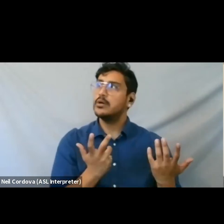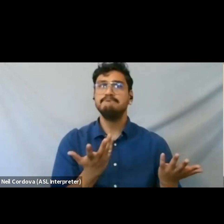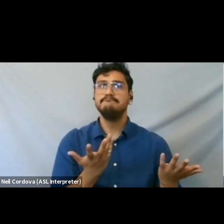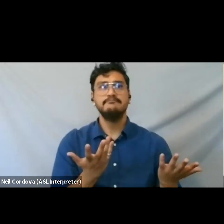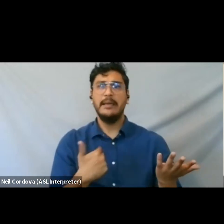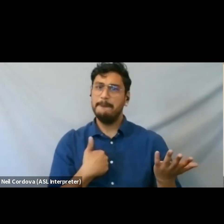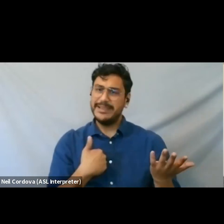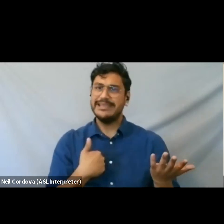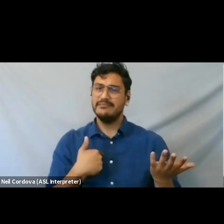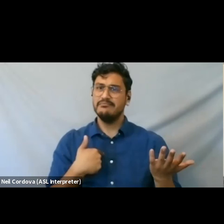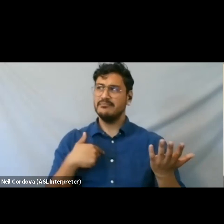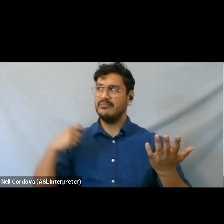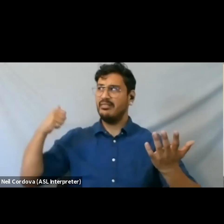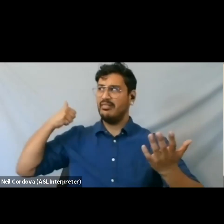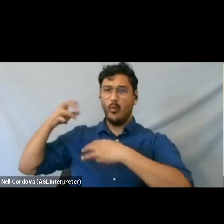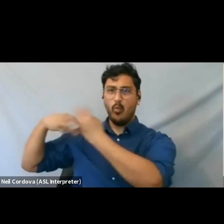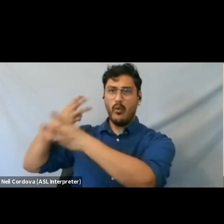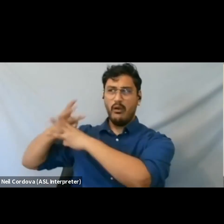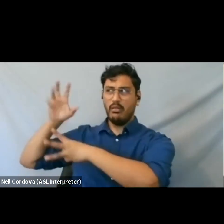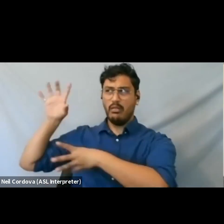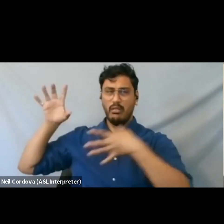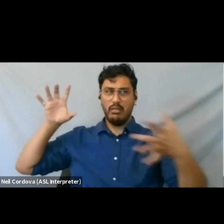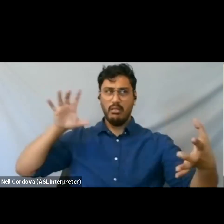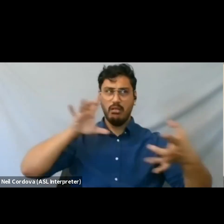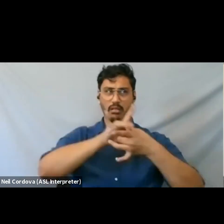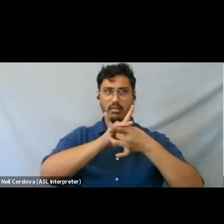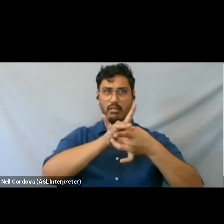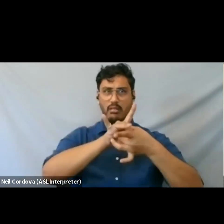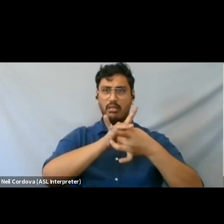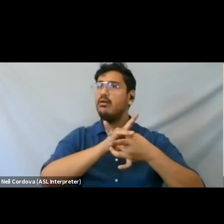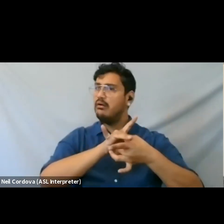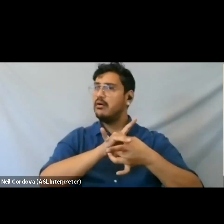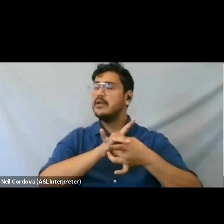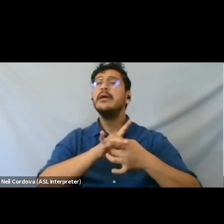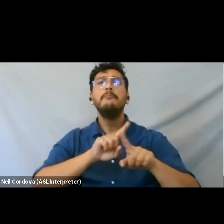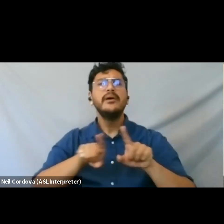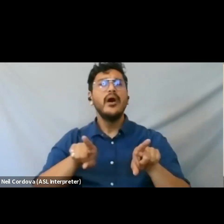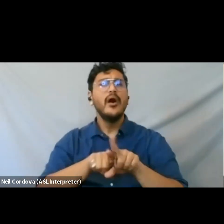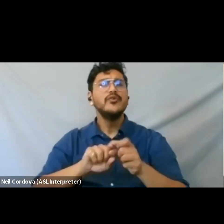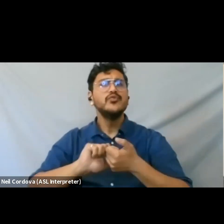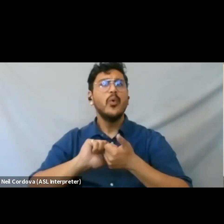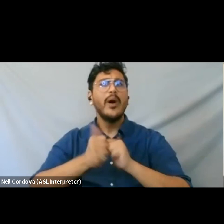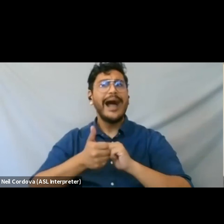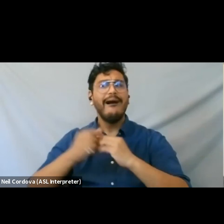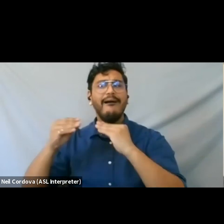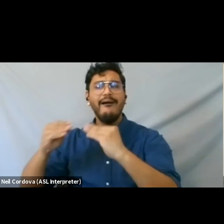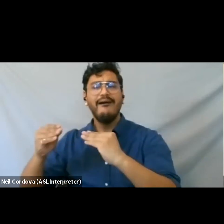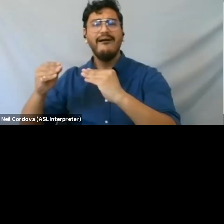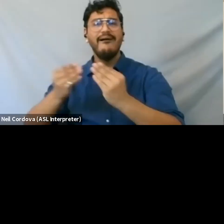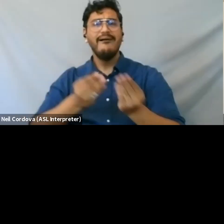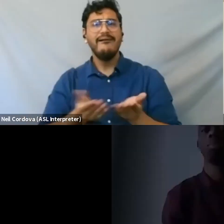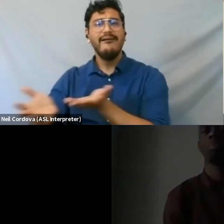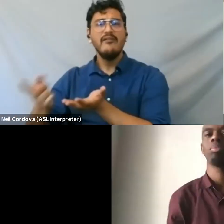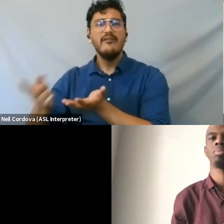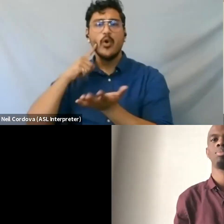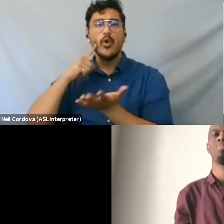worlds together, but then to figure out how to bring that even firmly more to the community. Because you kind of have